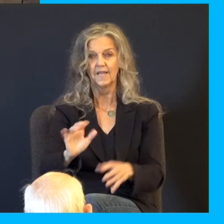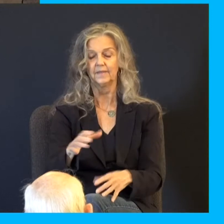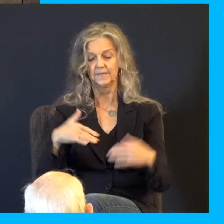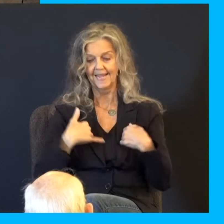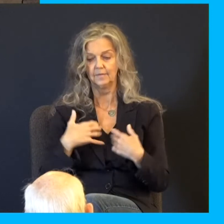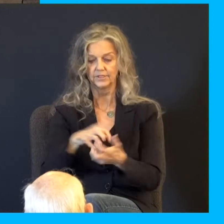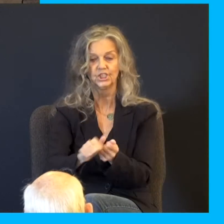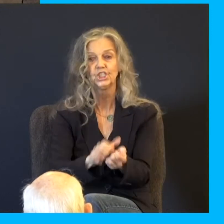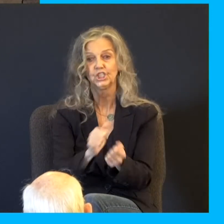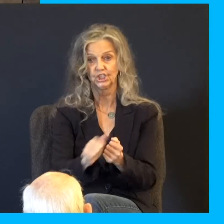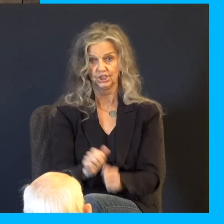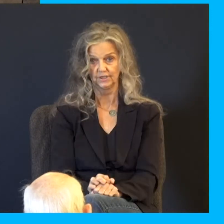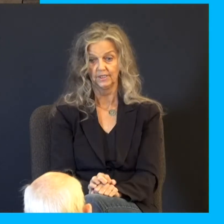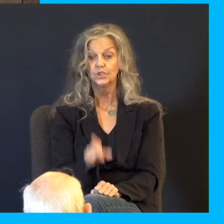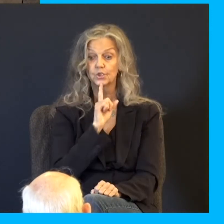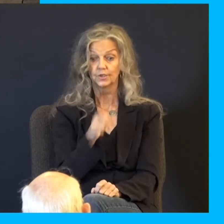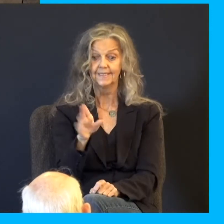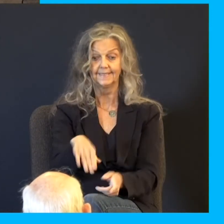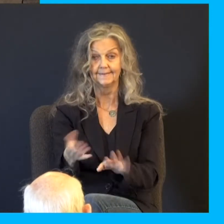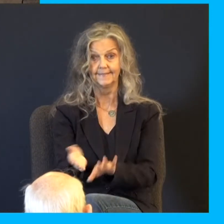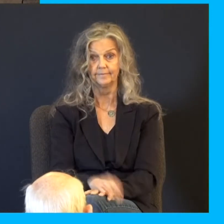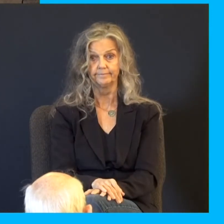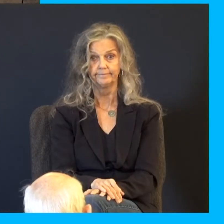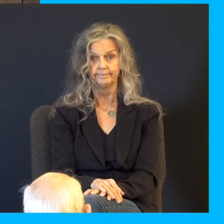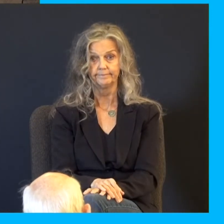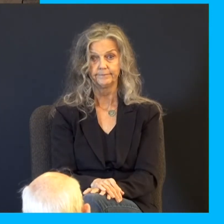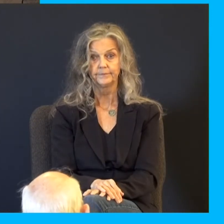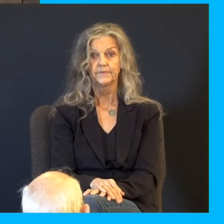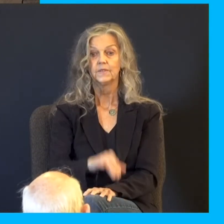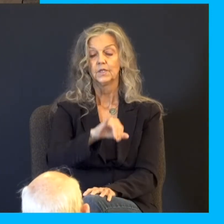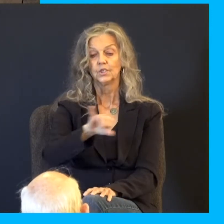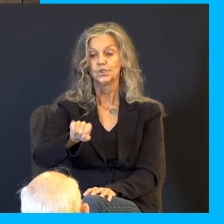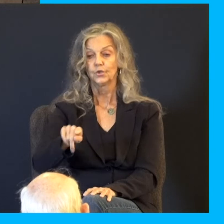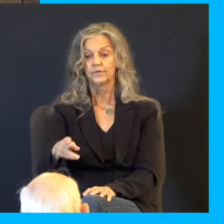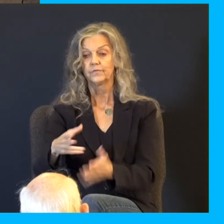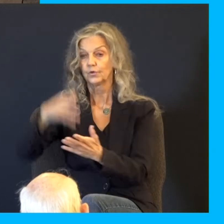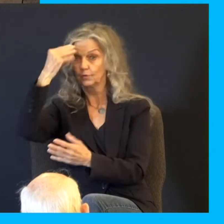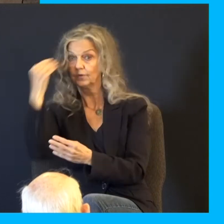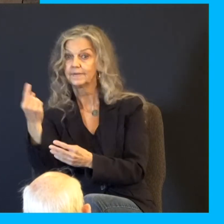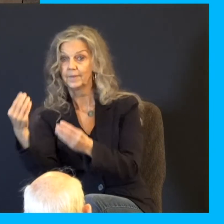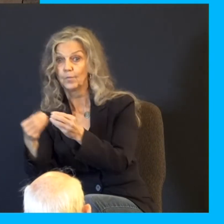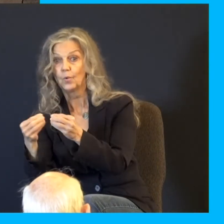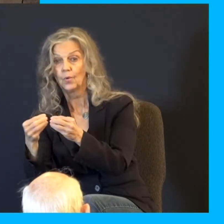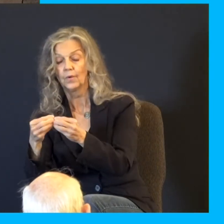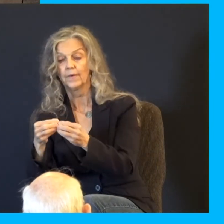is twice used. Surely, he is torn in pieces. Joseph just got another piece of information. Not only has it been said that he is dead,